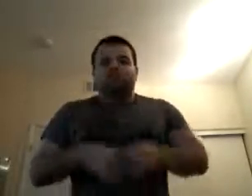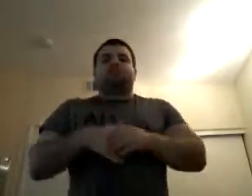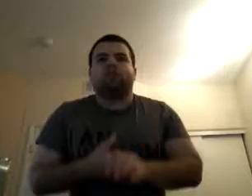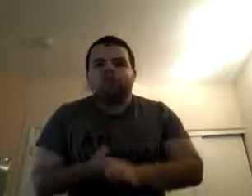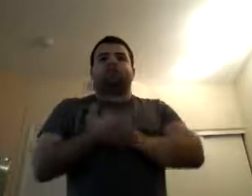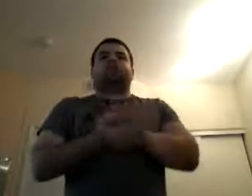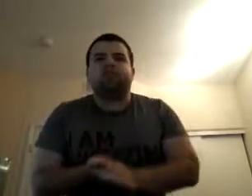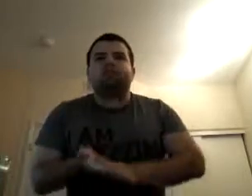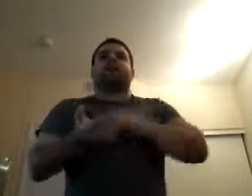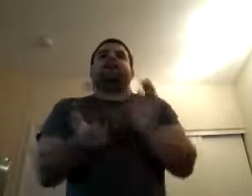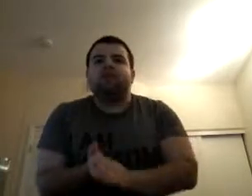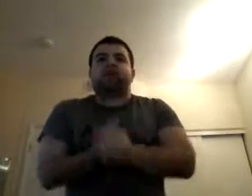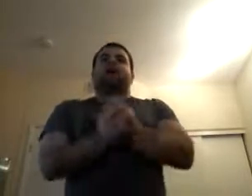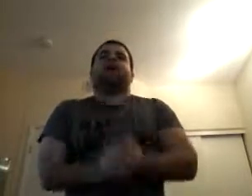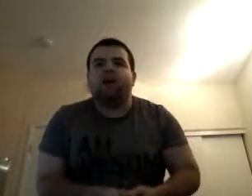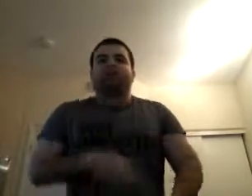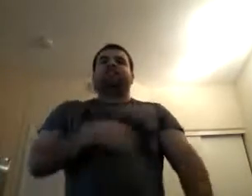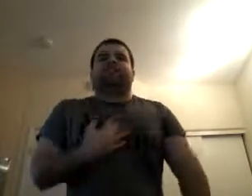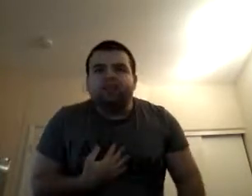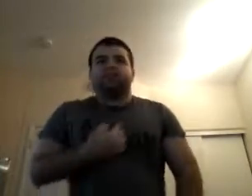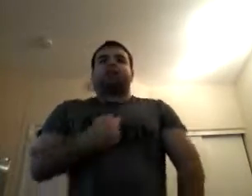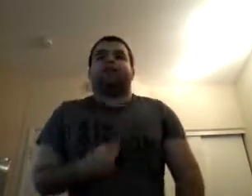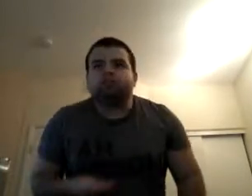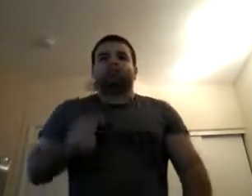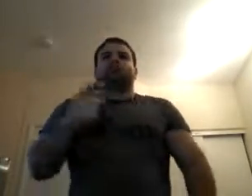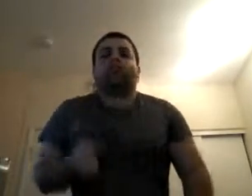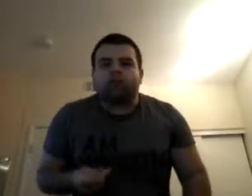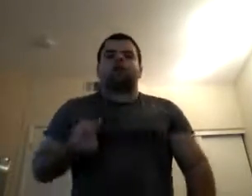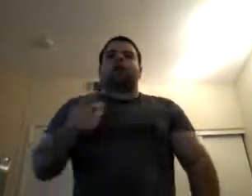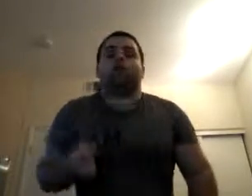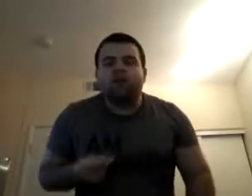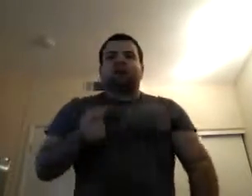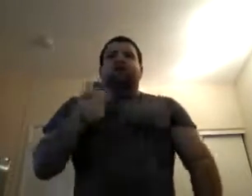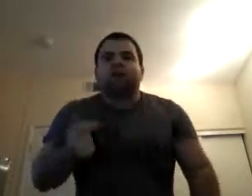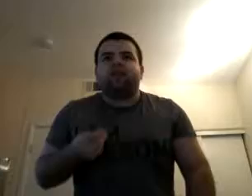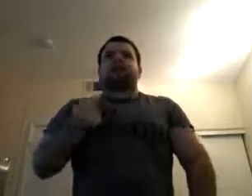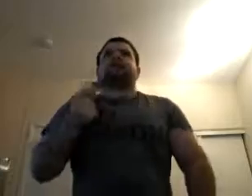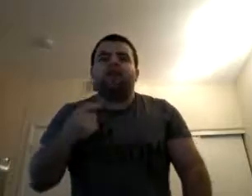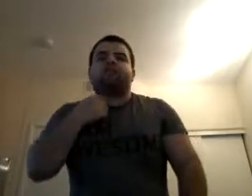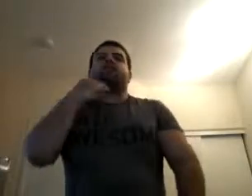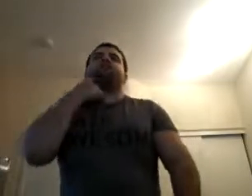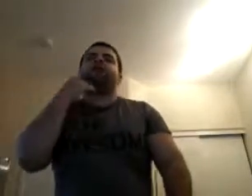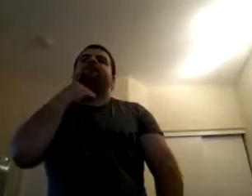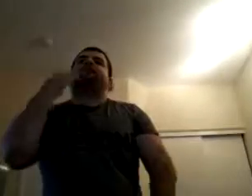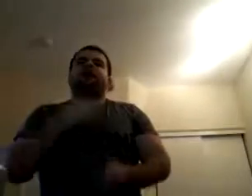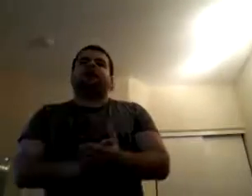Do you feel better now? She falls to the ground. Well, I'll tell you, my friend.